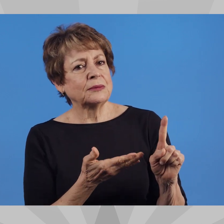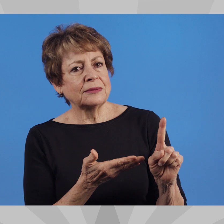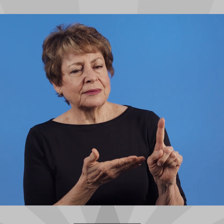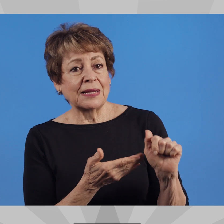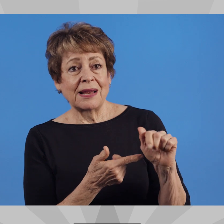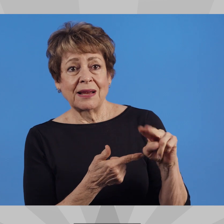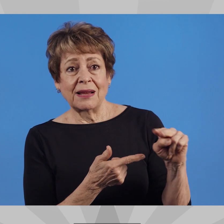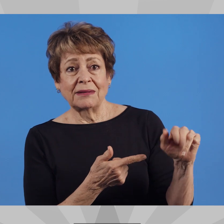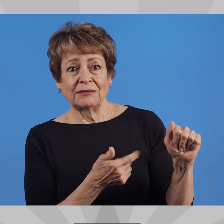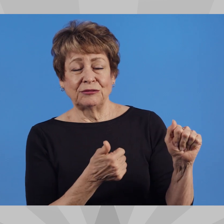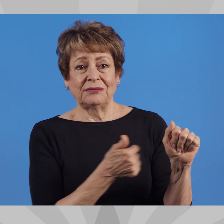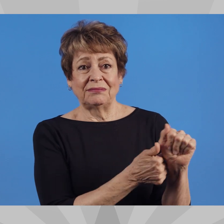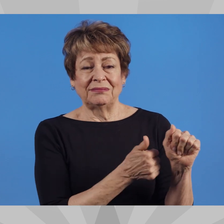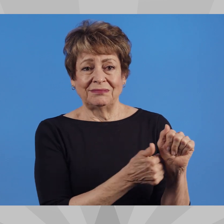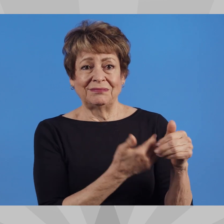Biography